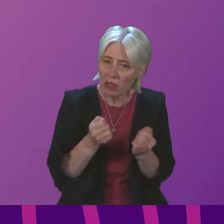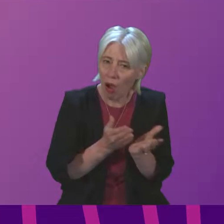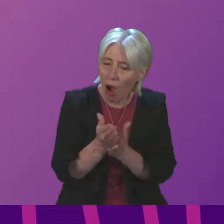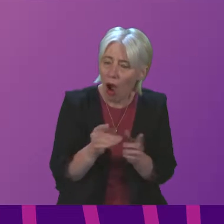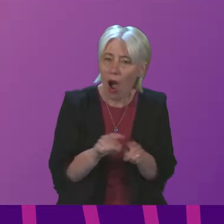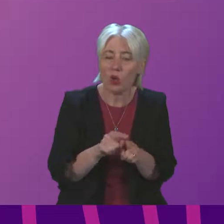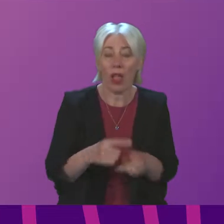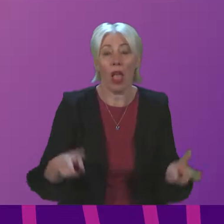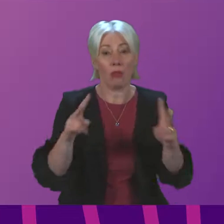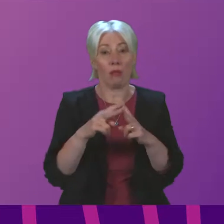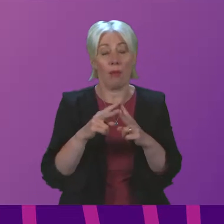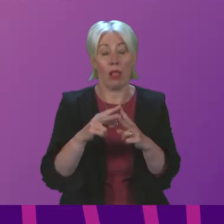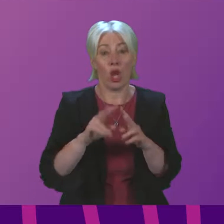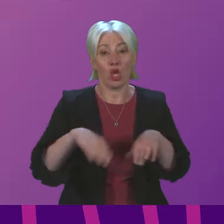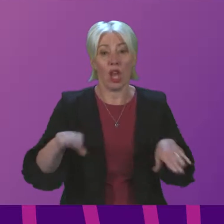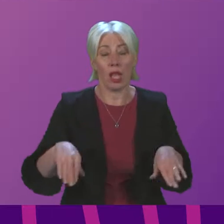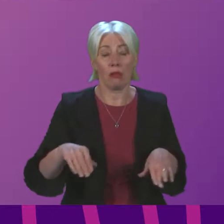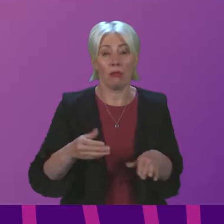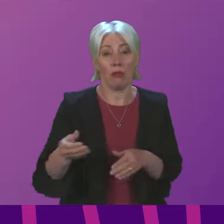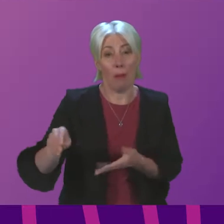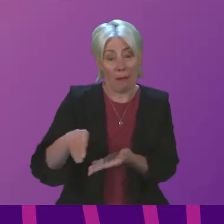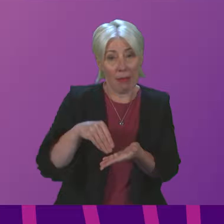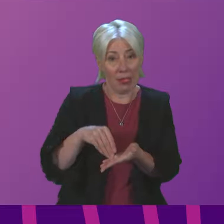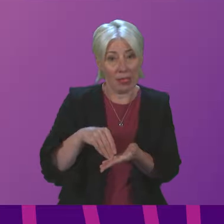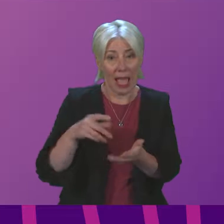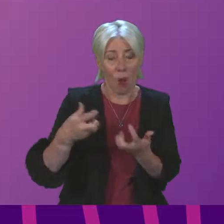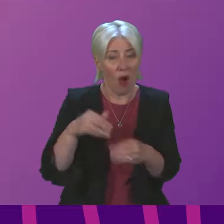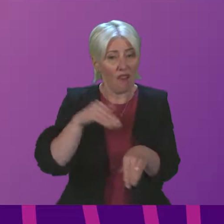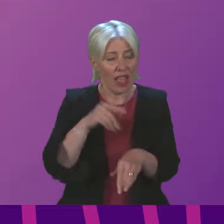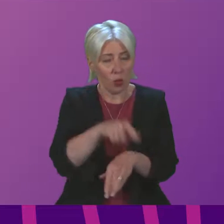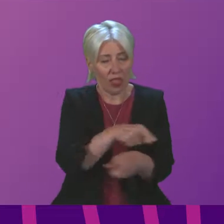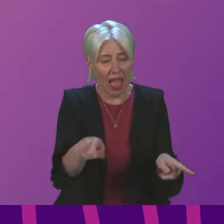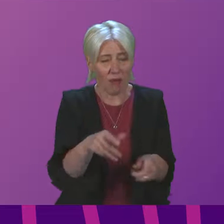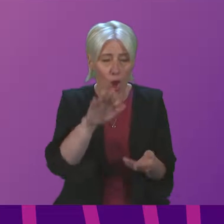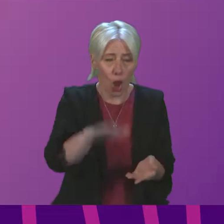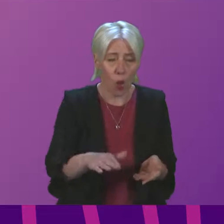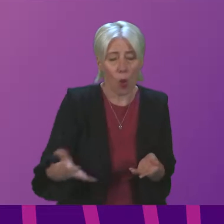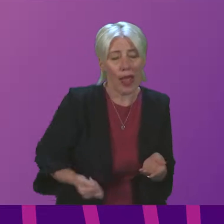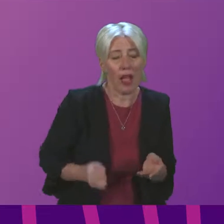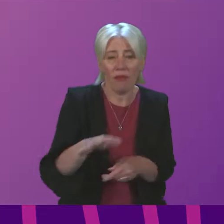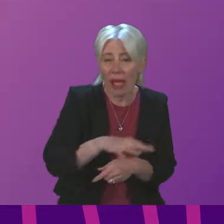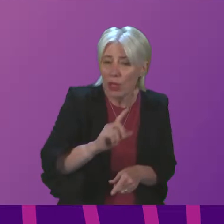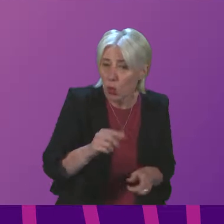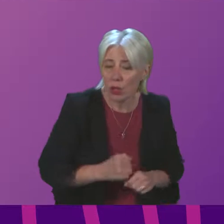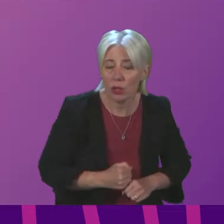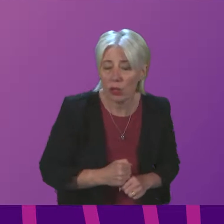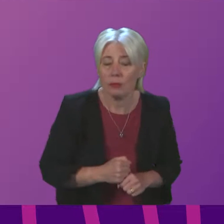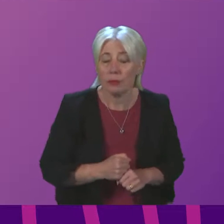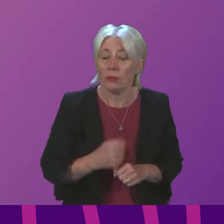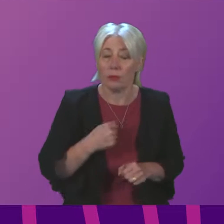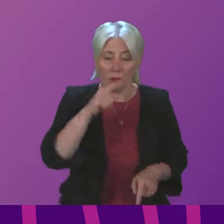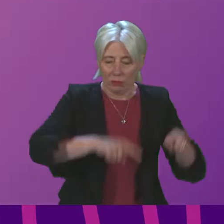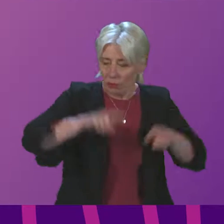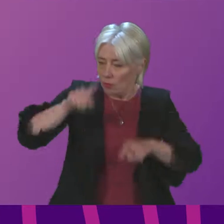will the doubling of the Scottish child payment have on low-income families? The Cabinet Secretary. Mr President Officer, we are providing a range of